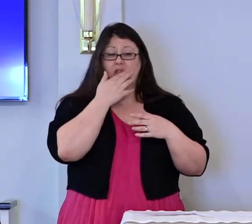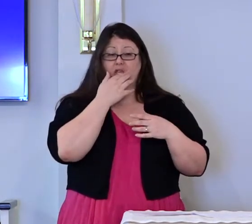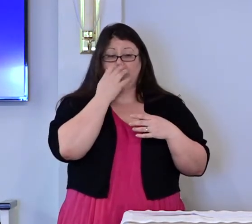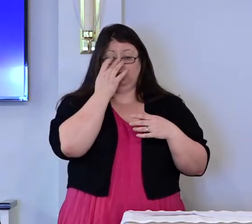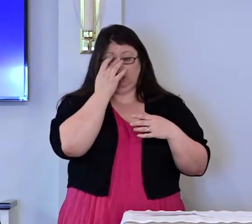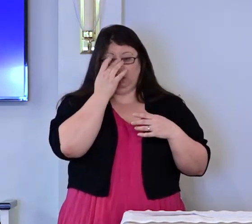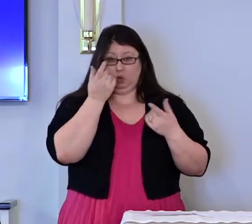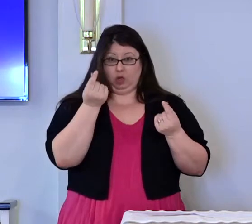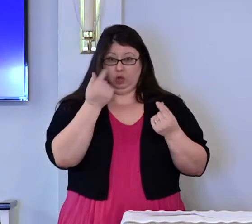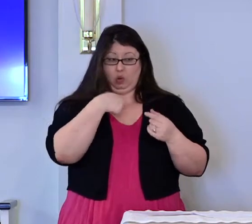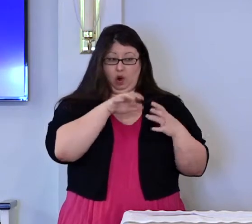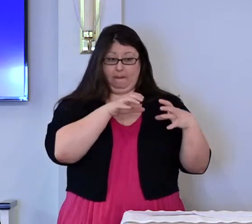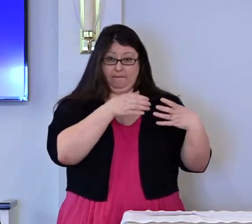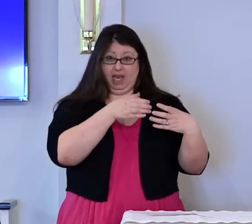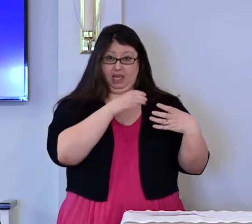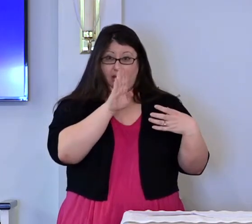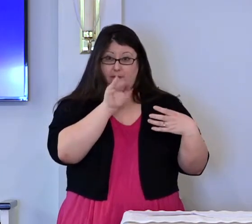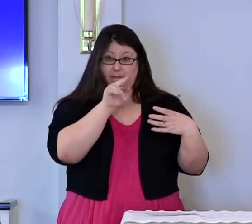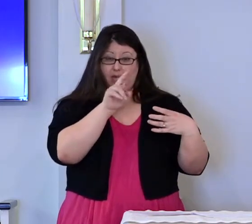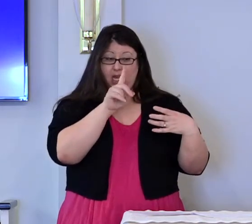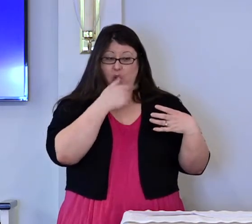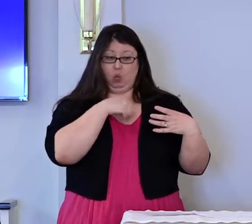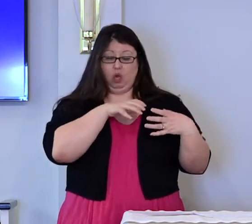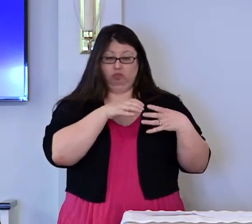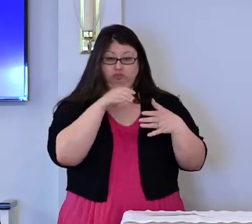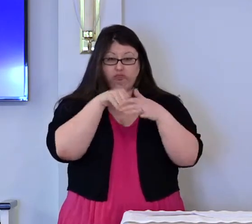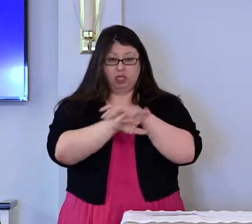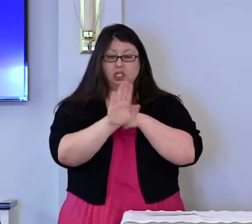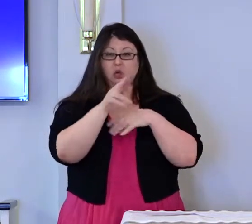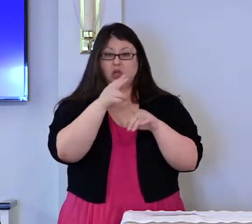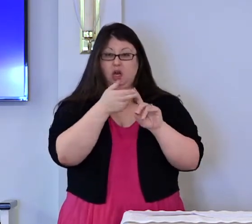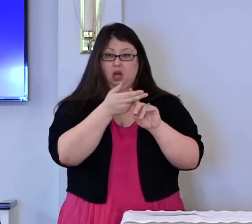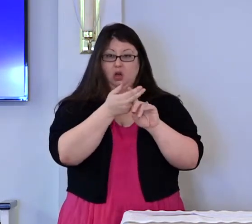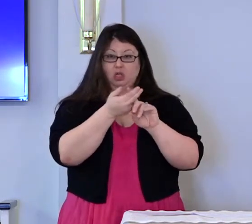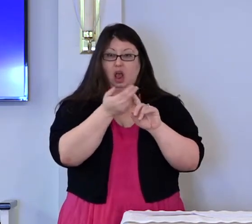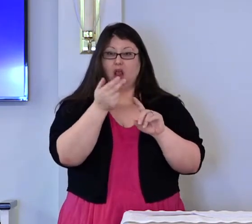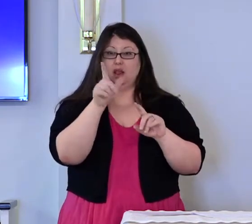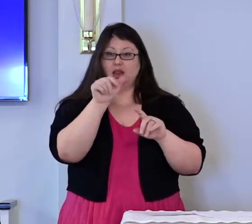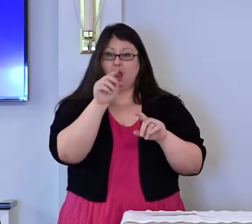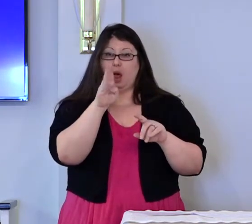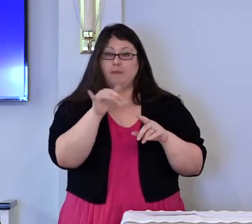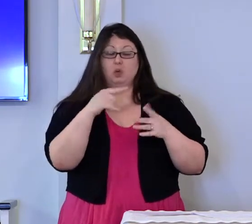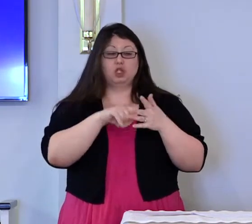We walked into the lobby of the hotel and started to play.